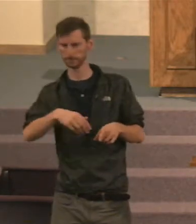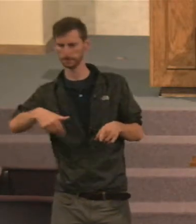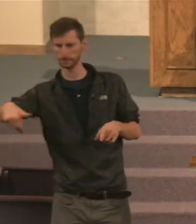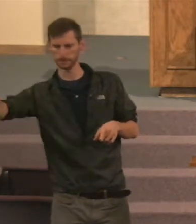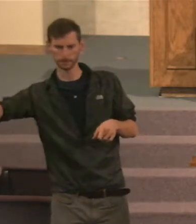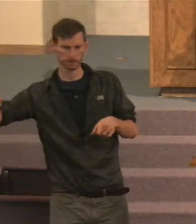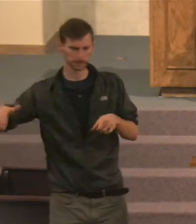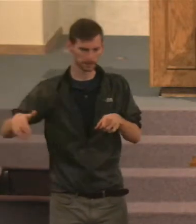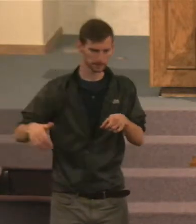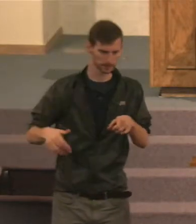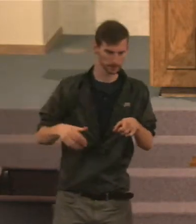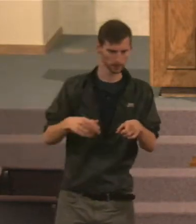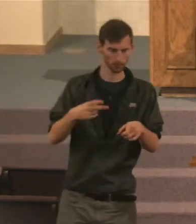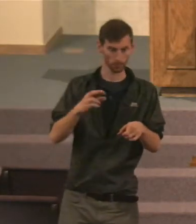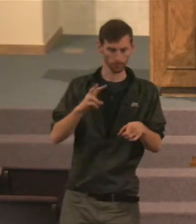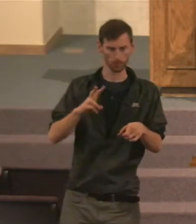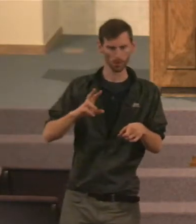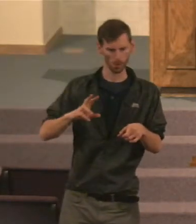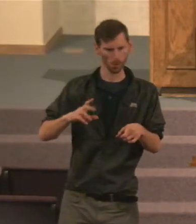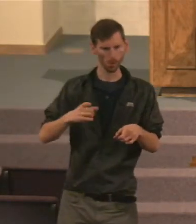Who wrote the book of proverbs?